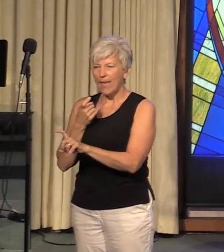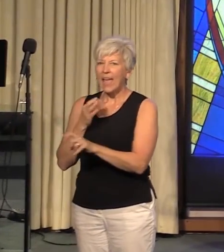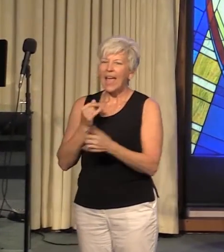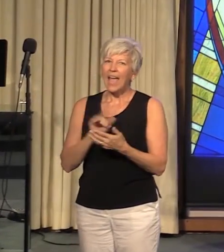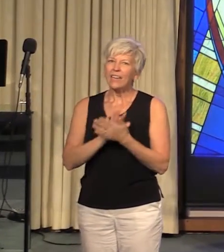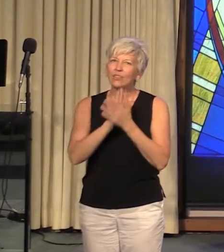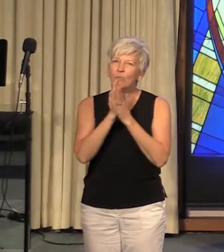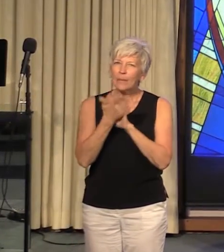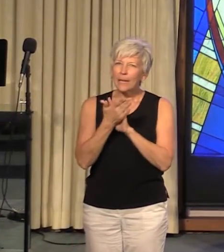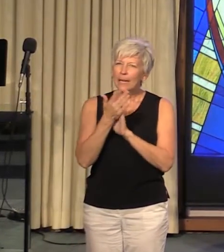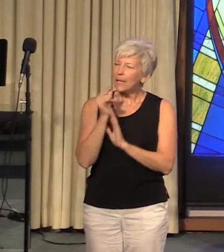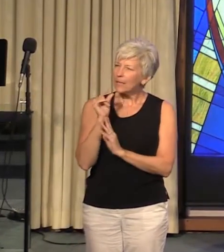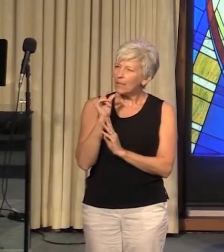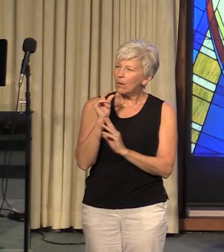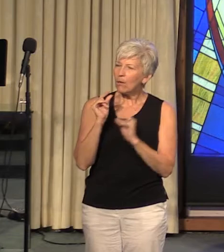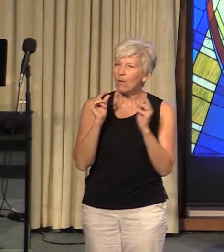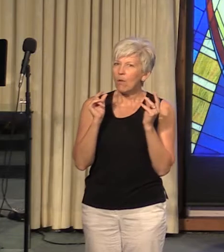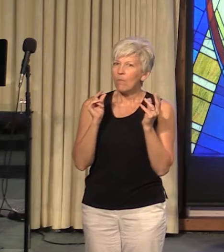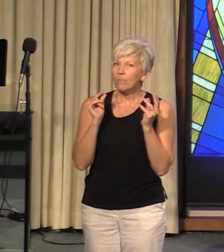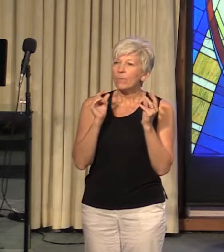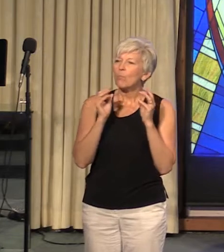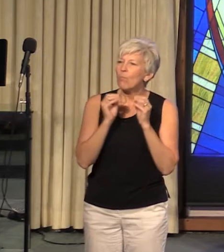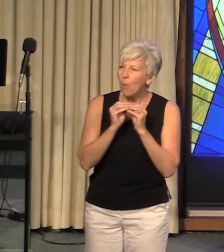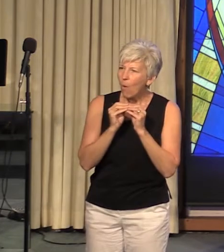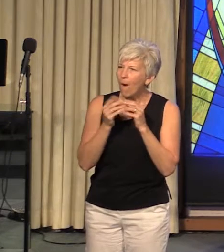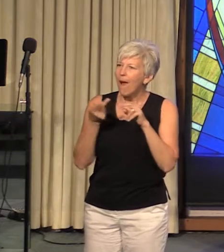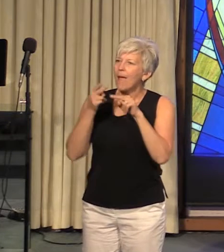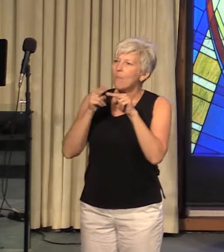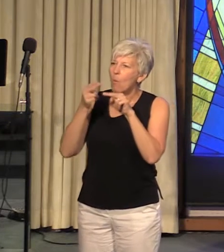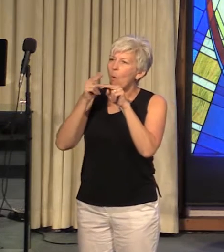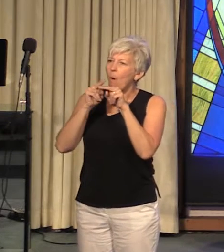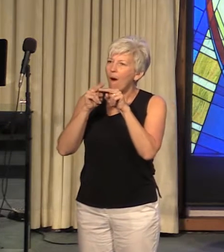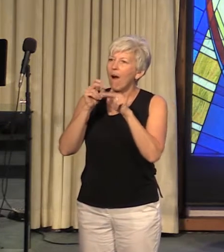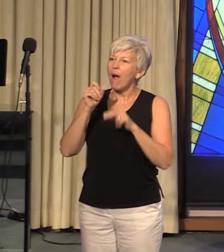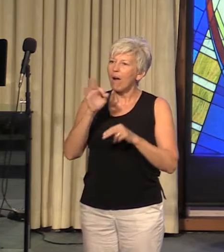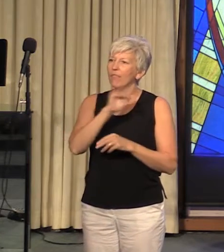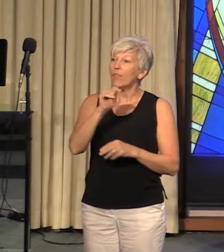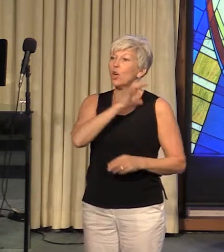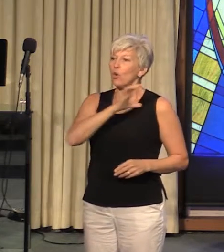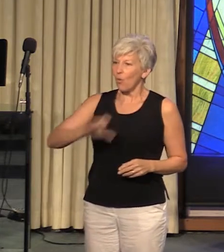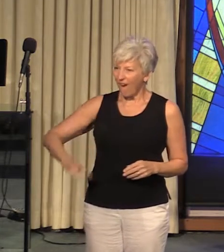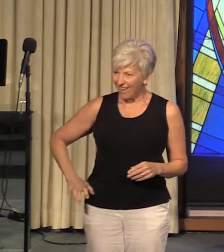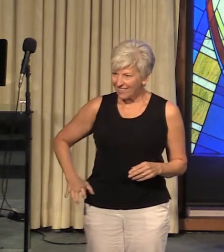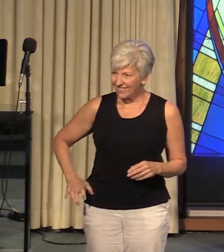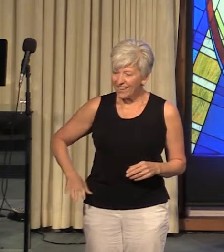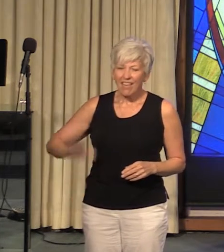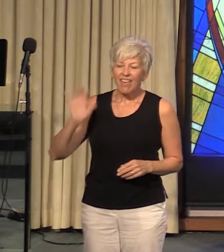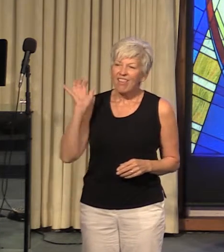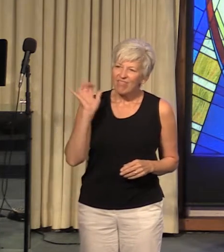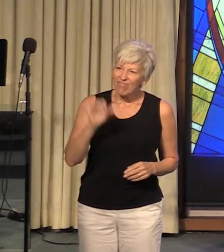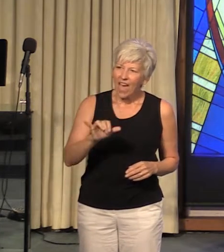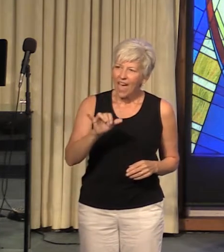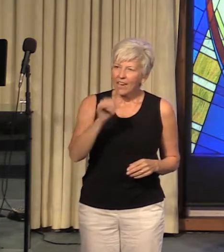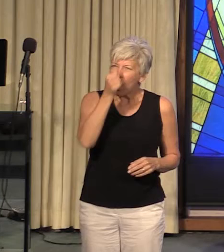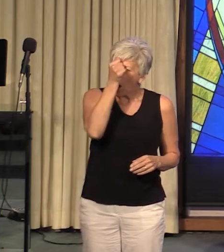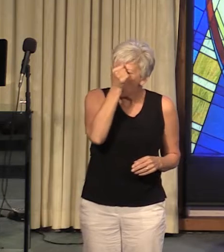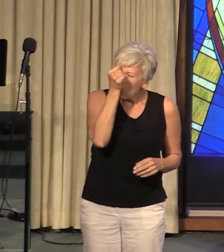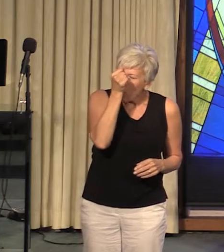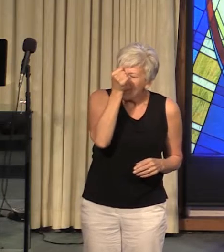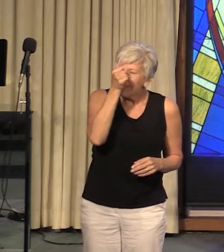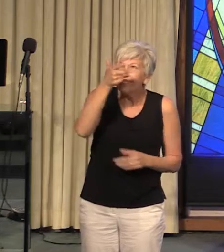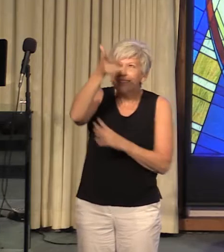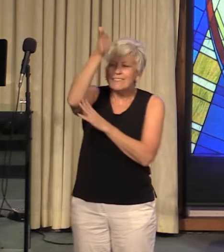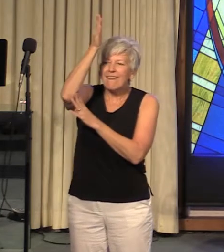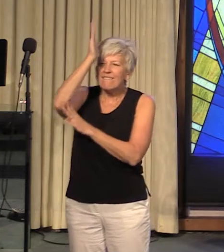a little more and more of the Christ, that anointed divine being that we truly are